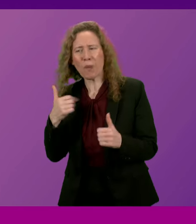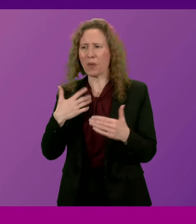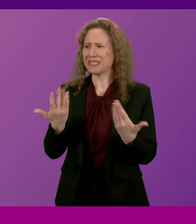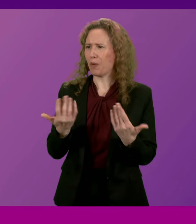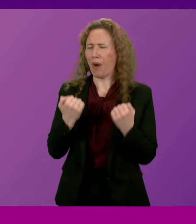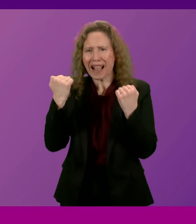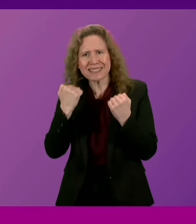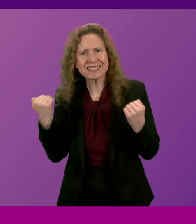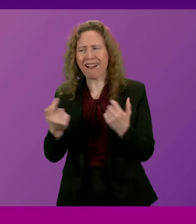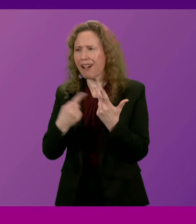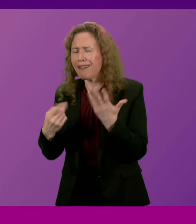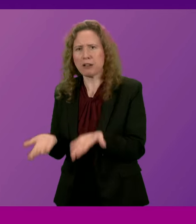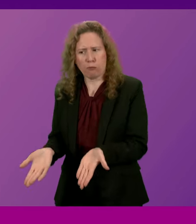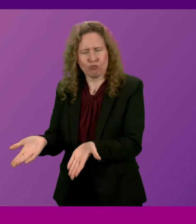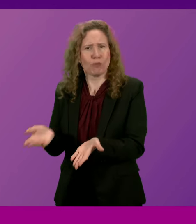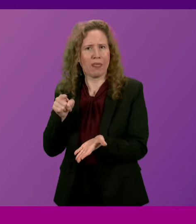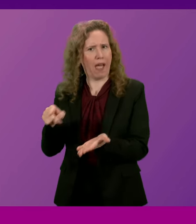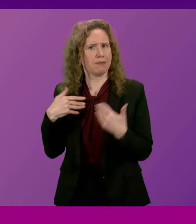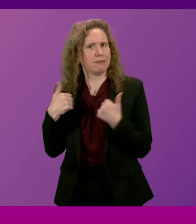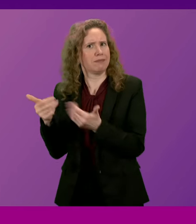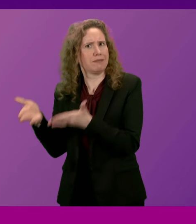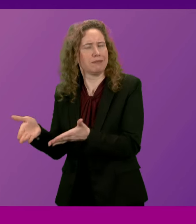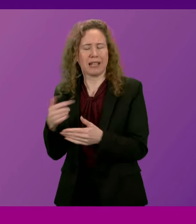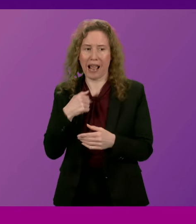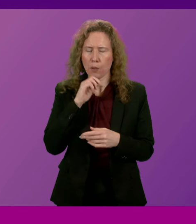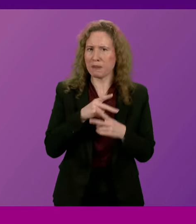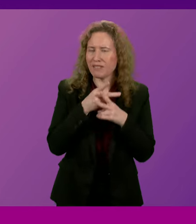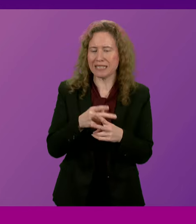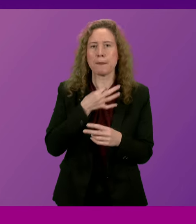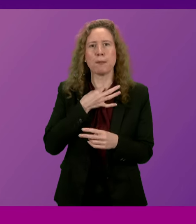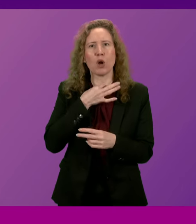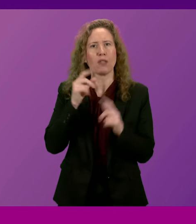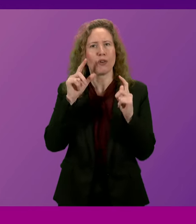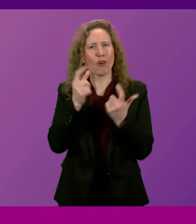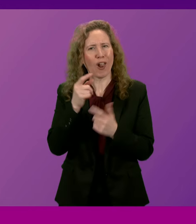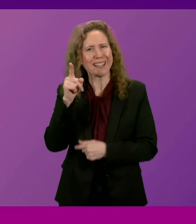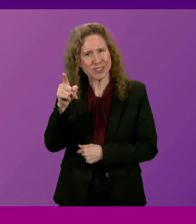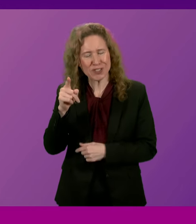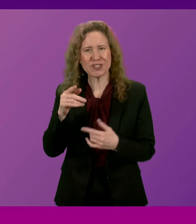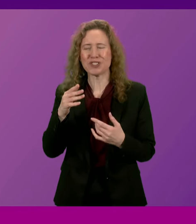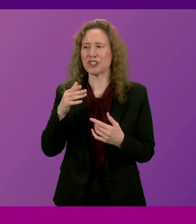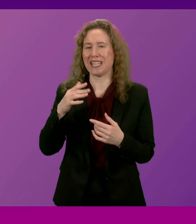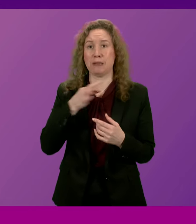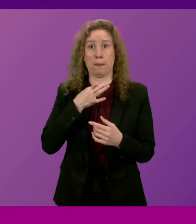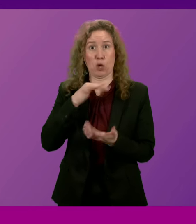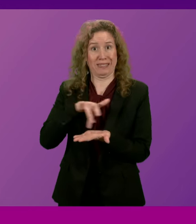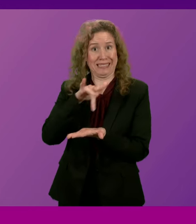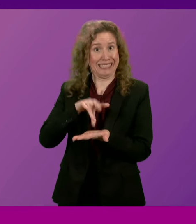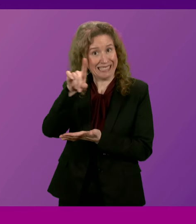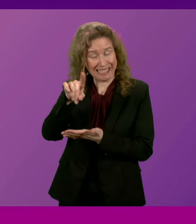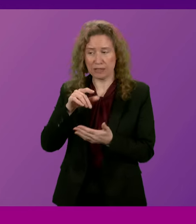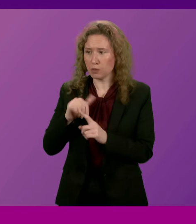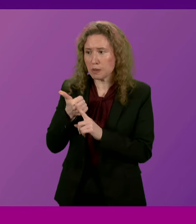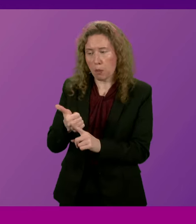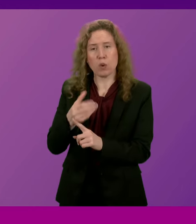in sporting activity by women and girls. Indeed, I'll be visiting Perth College UHI in Perth City to